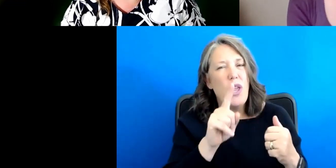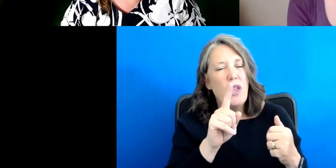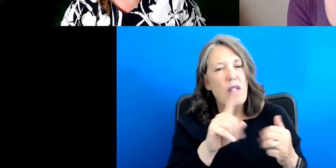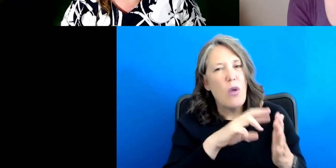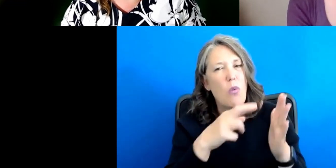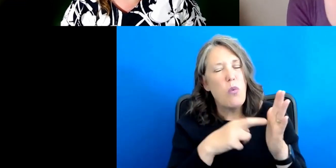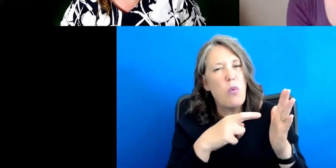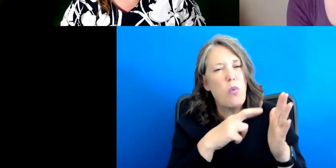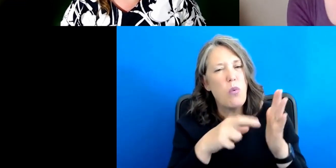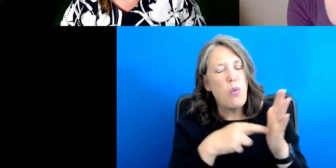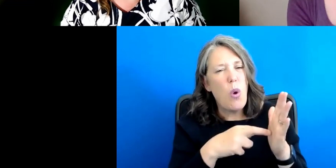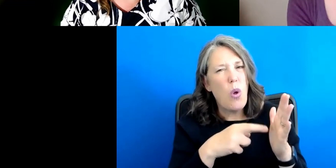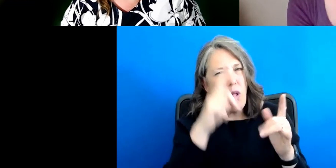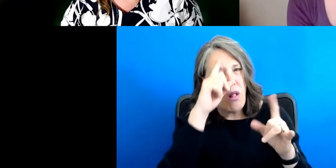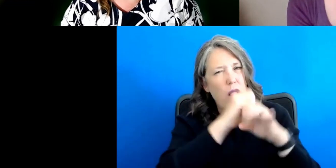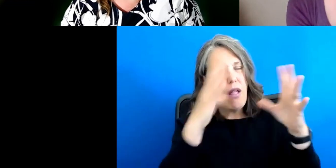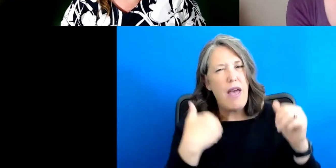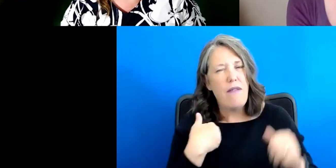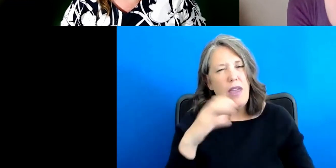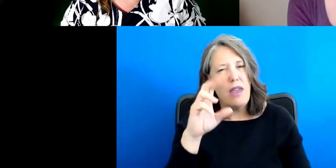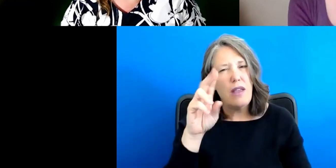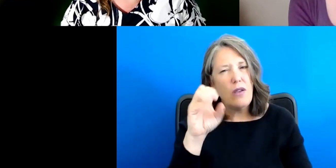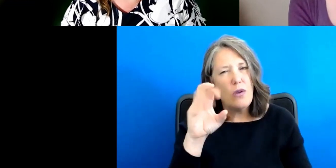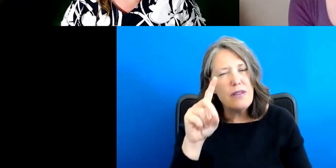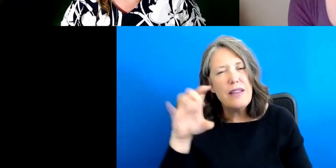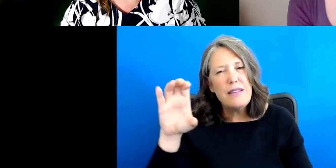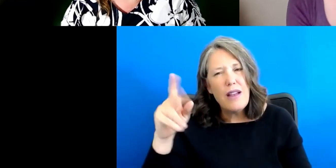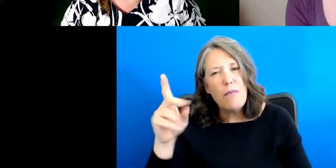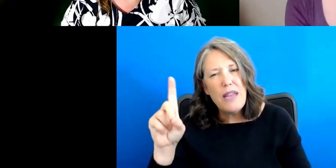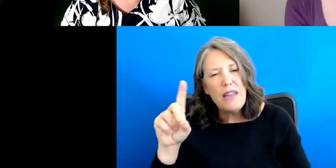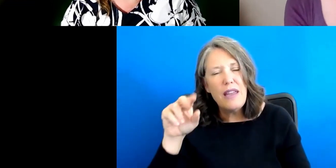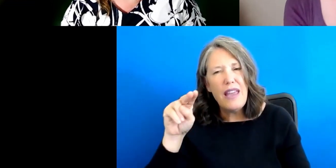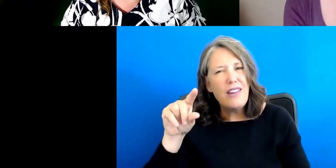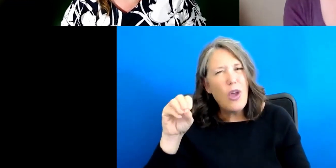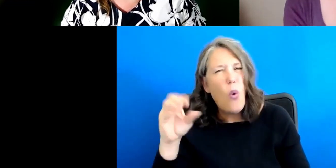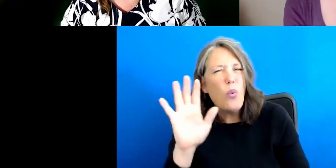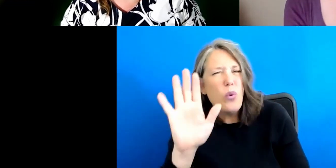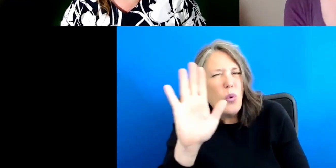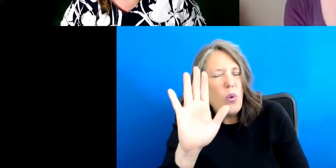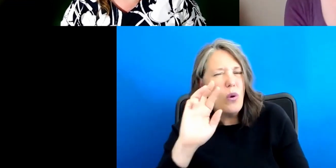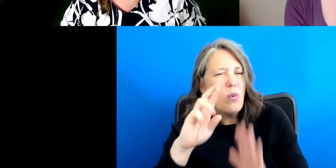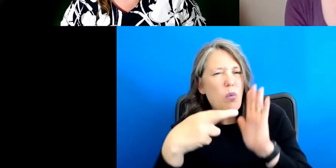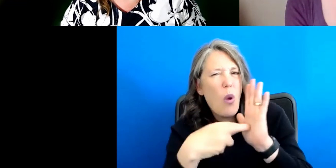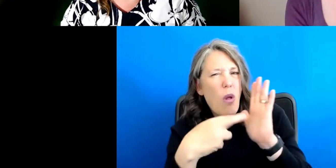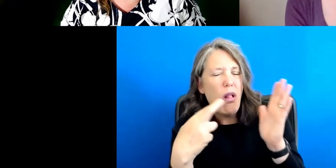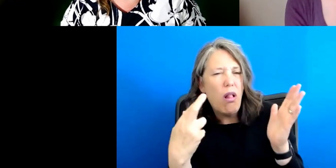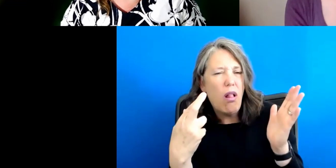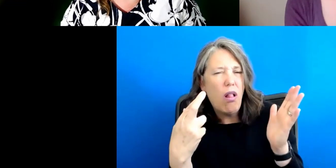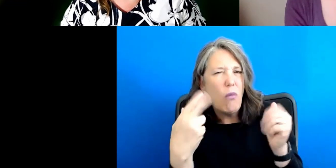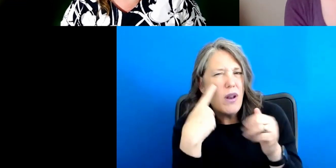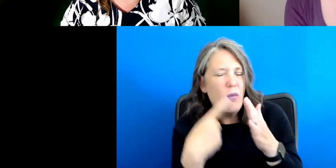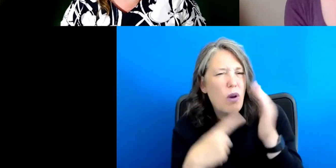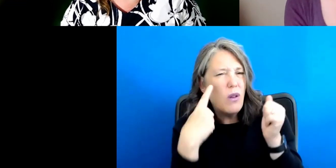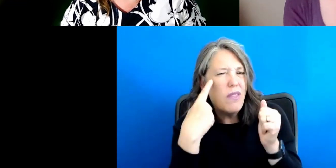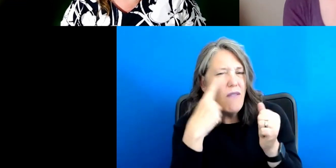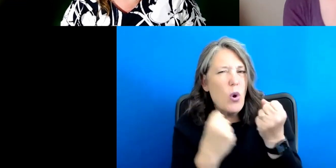You said having, uh, uses the CRPD, uh, NGOs, what role, um, playing in supporting